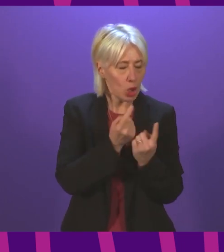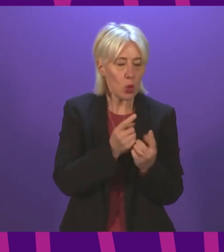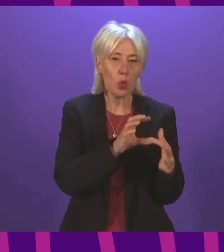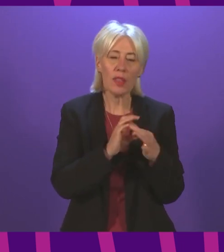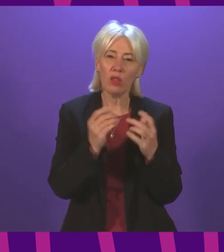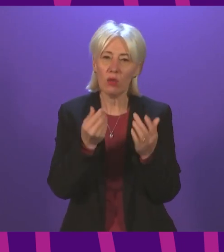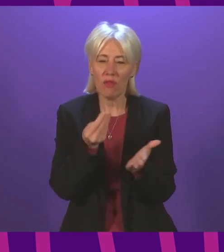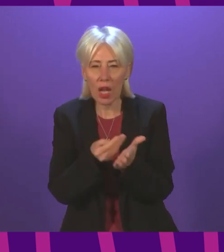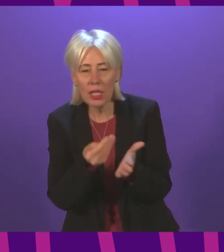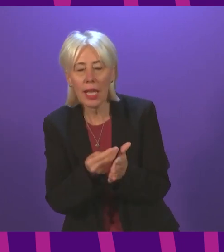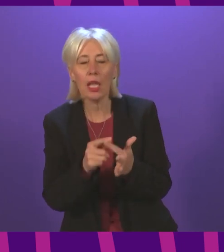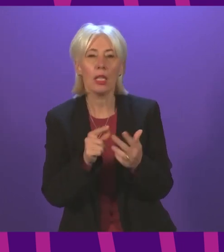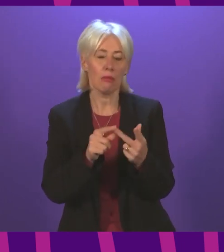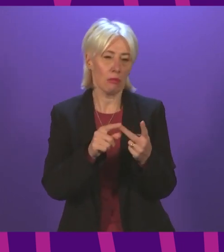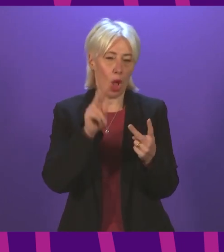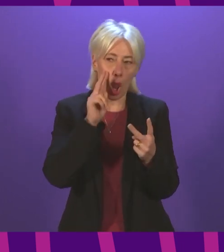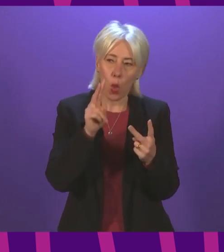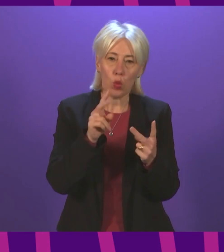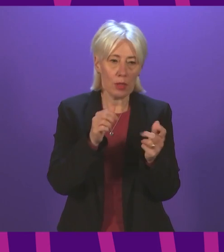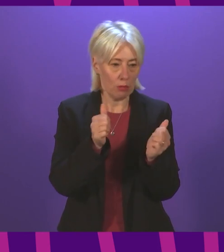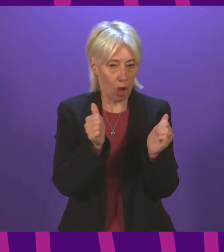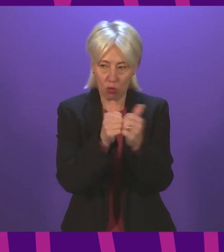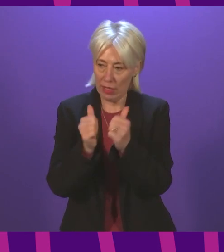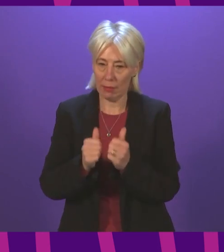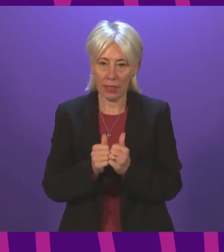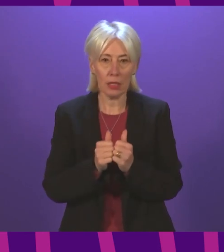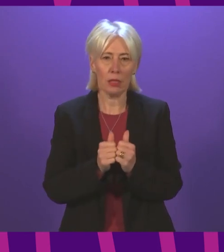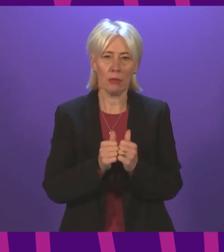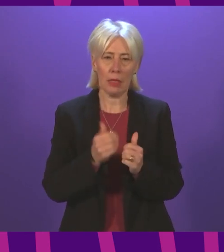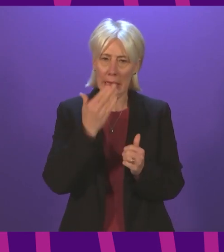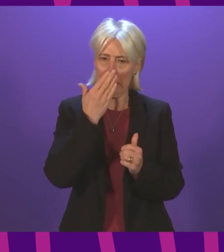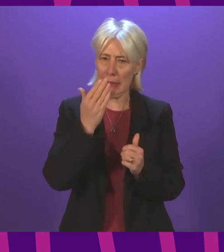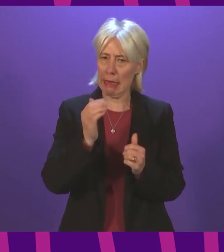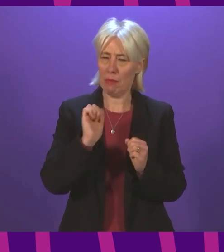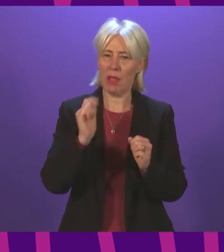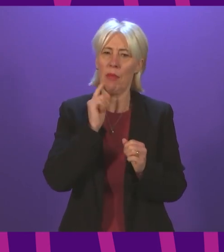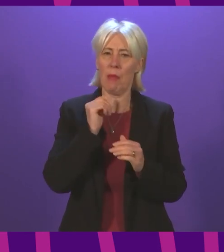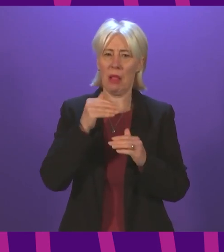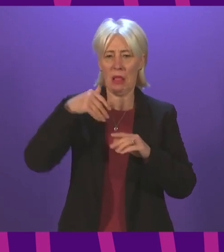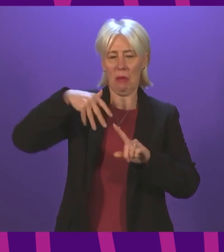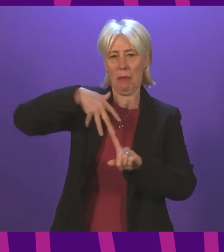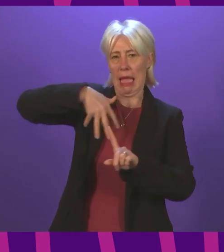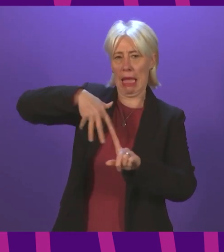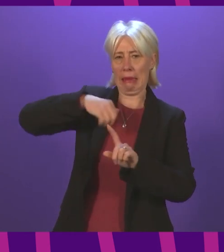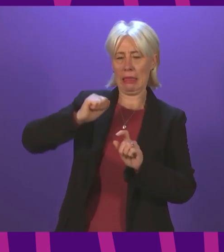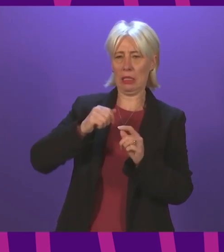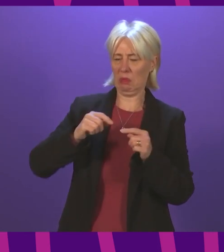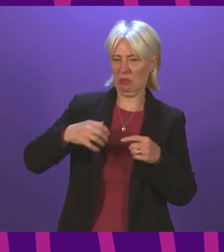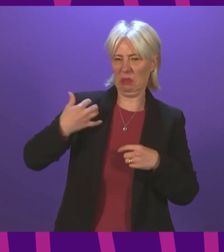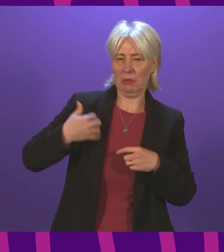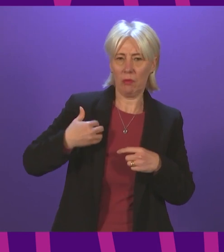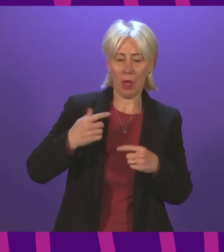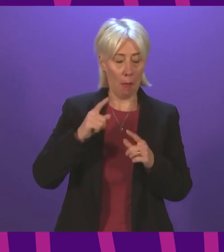already looked at the areas where there is agreement. And while there seems to be opposition from her back benches, I am more encouraged by her response